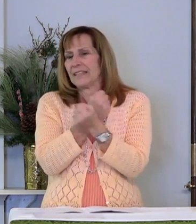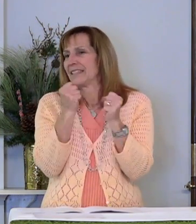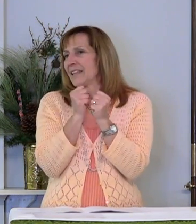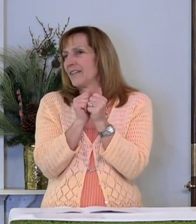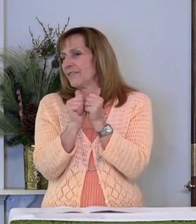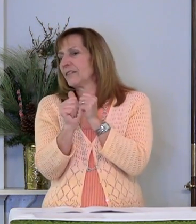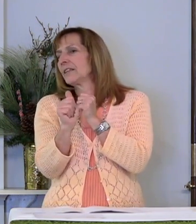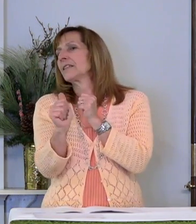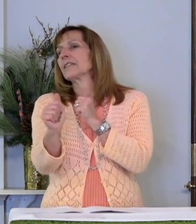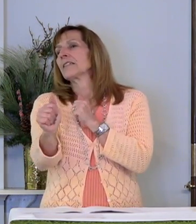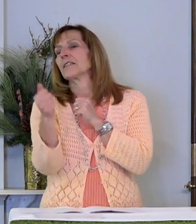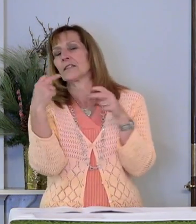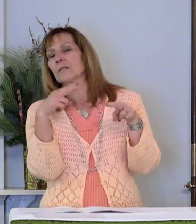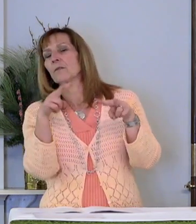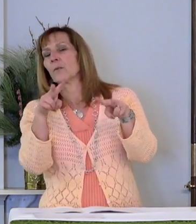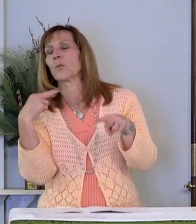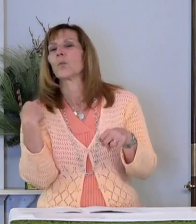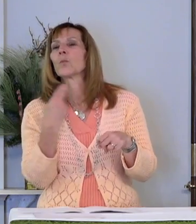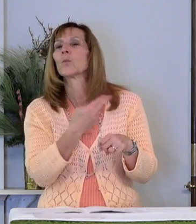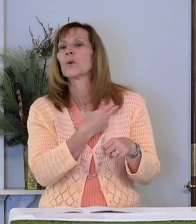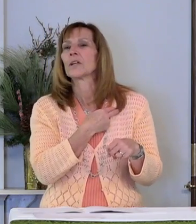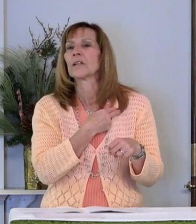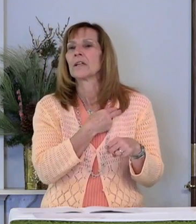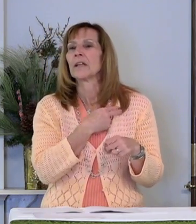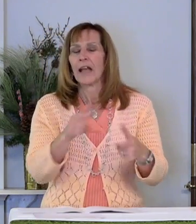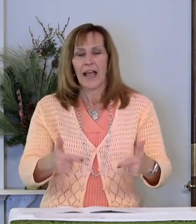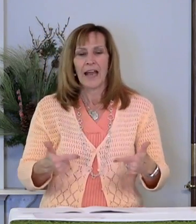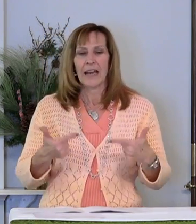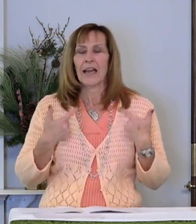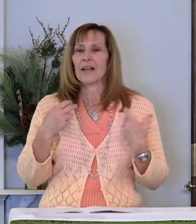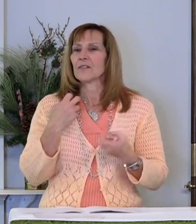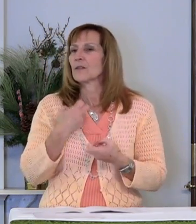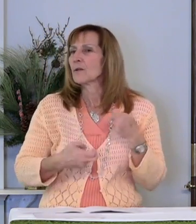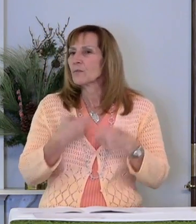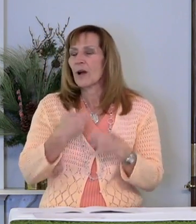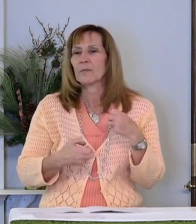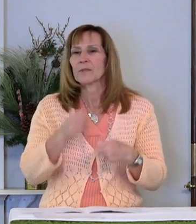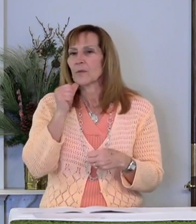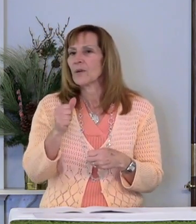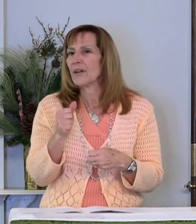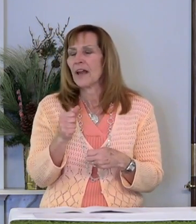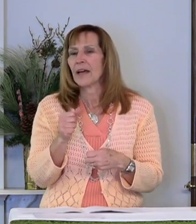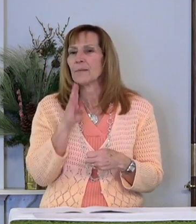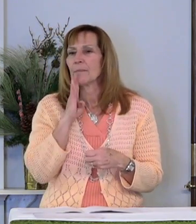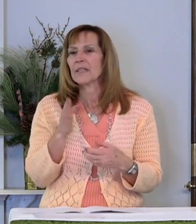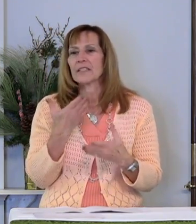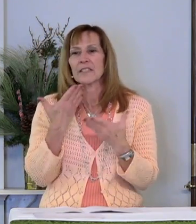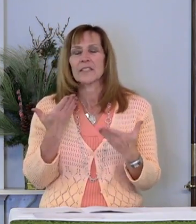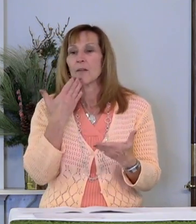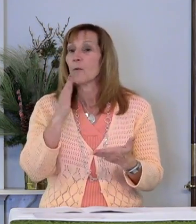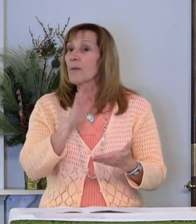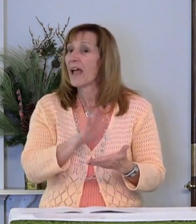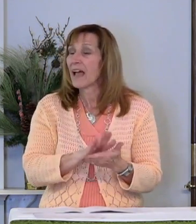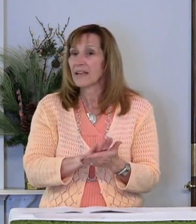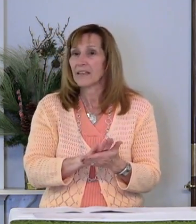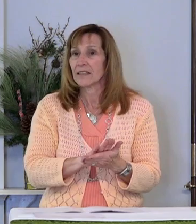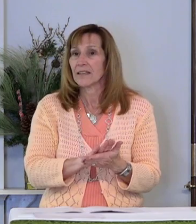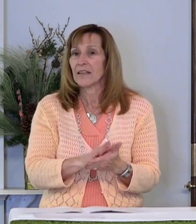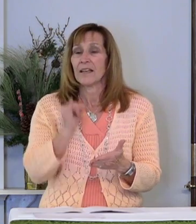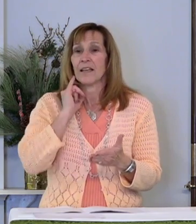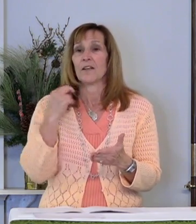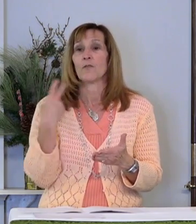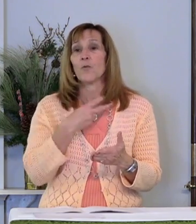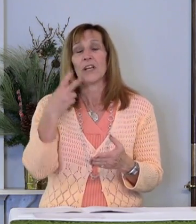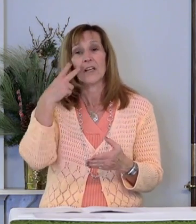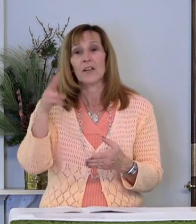distance and life's problems wouldn't seem nearly so bad if